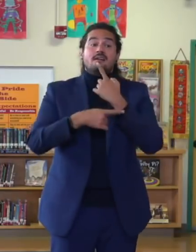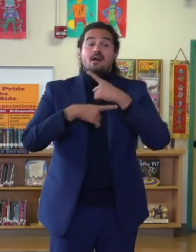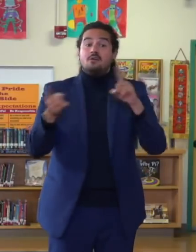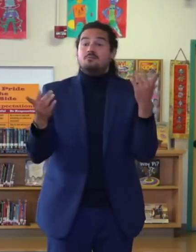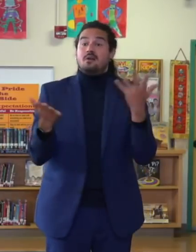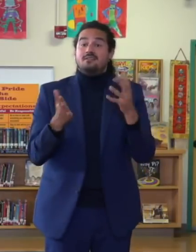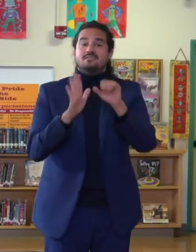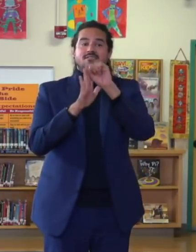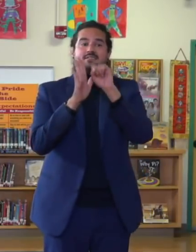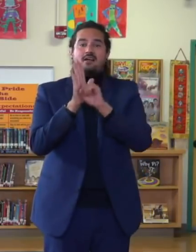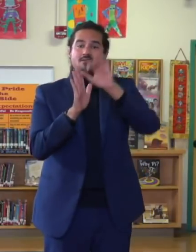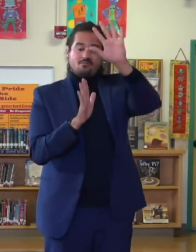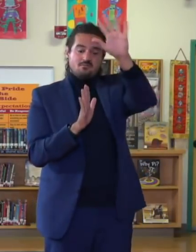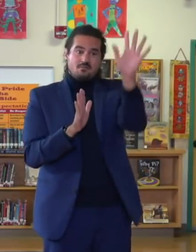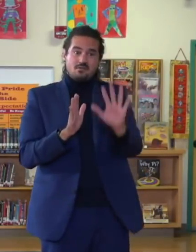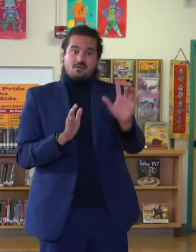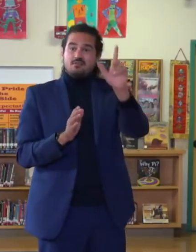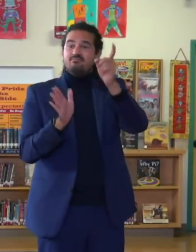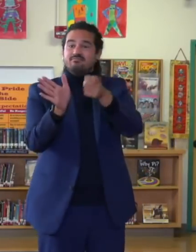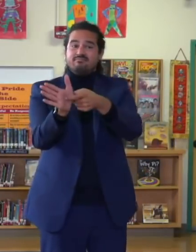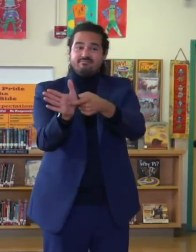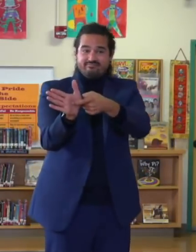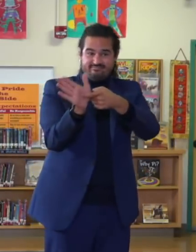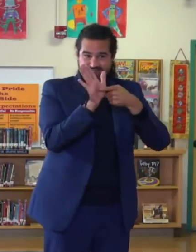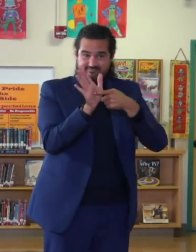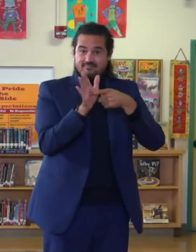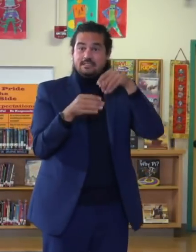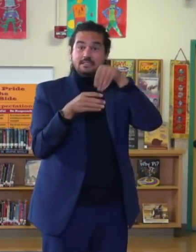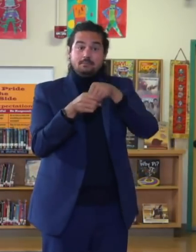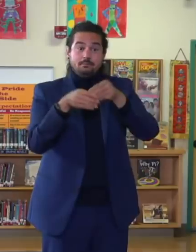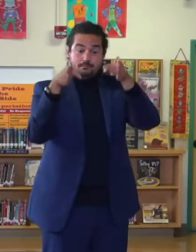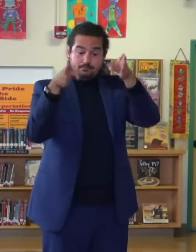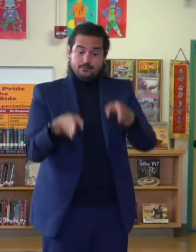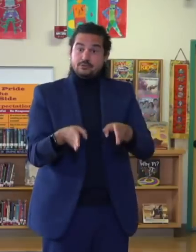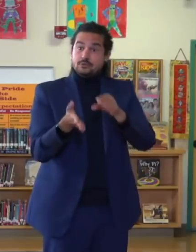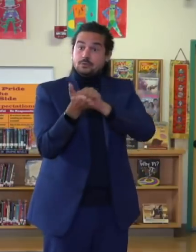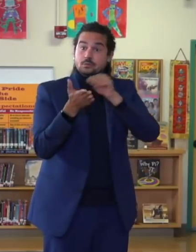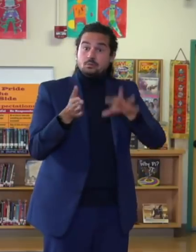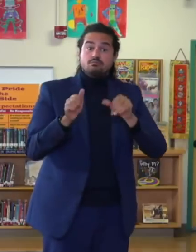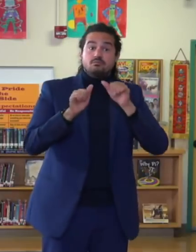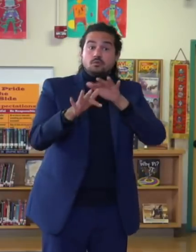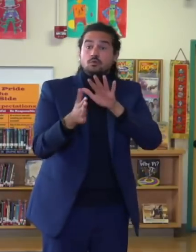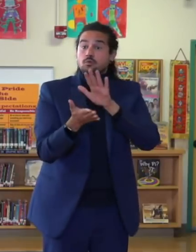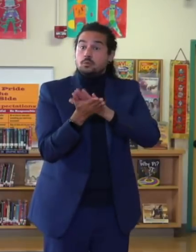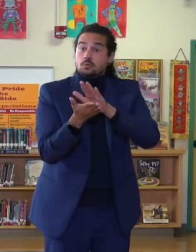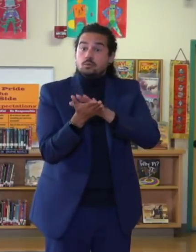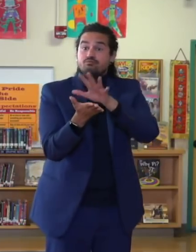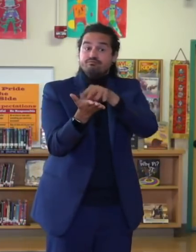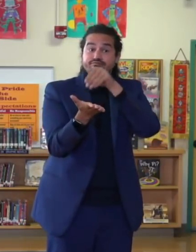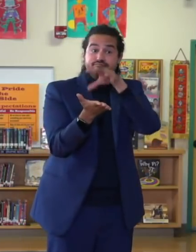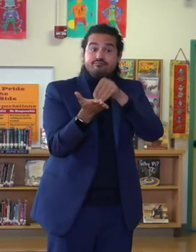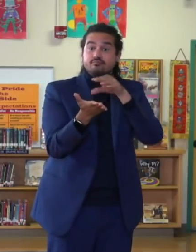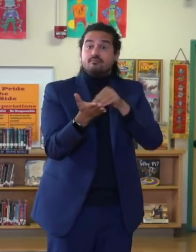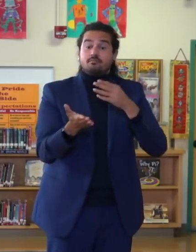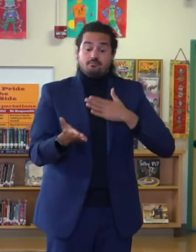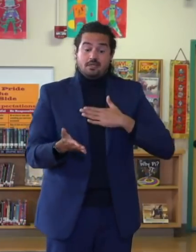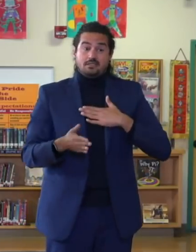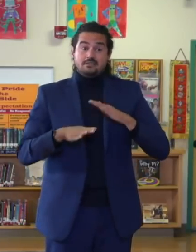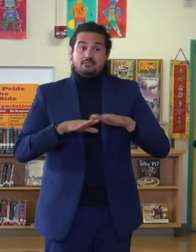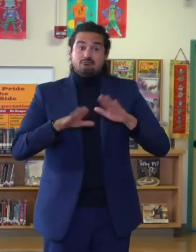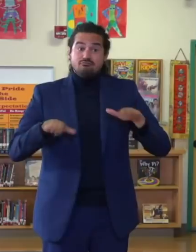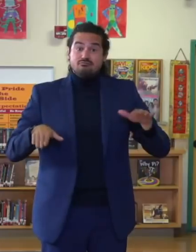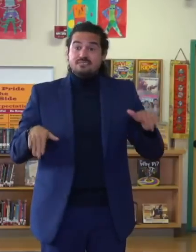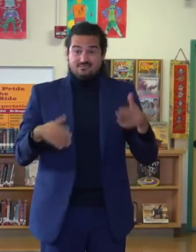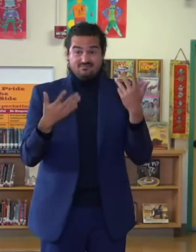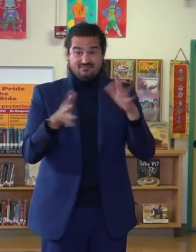instruction for all of our children to add to a well-established list that